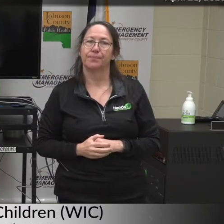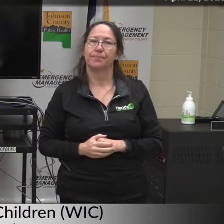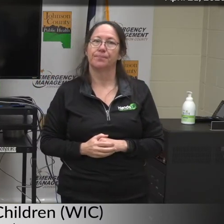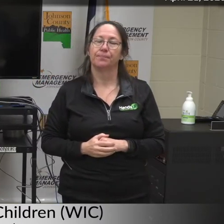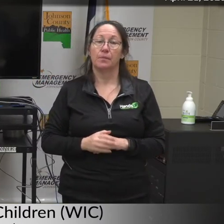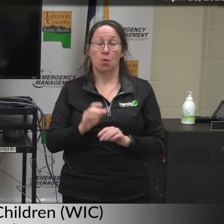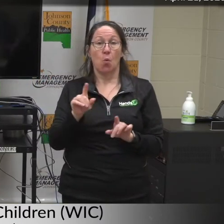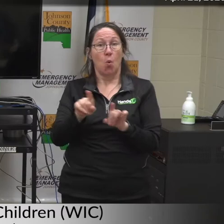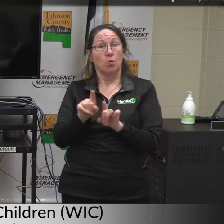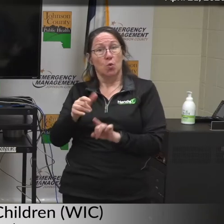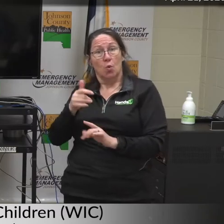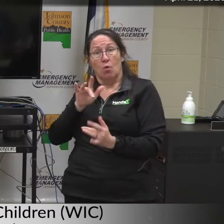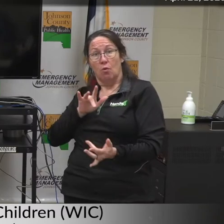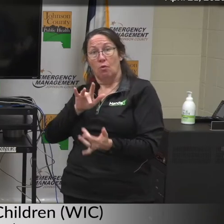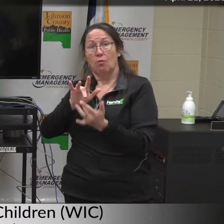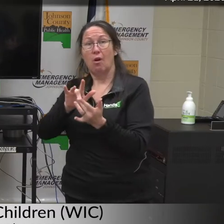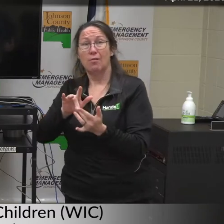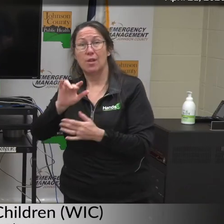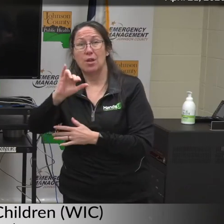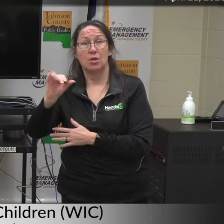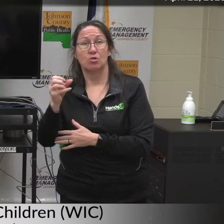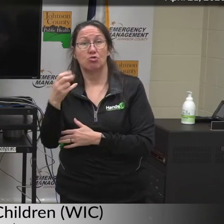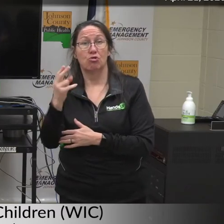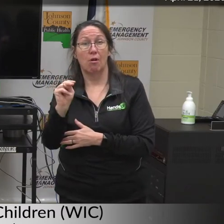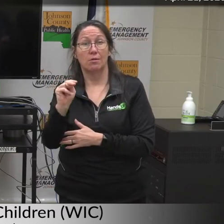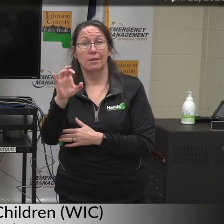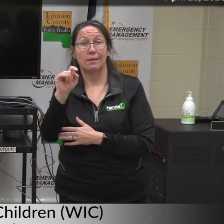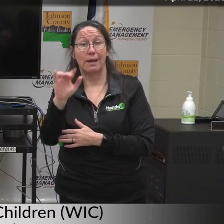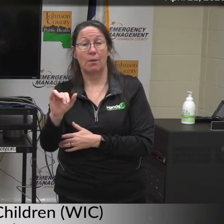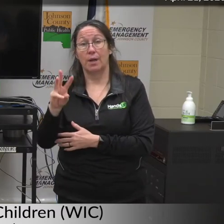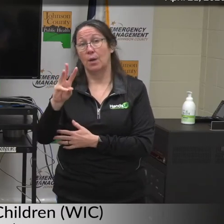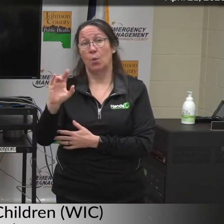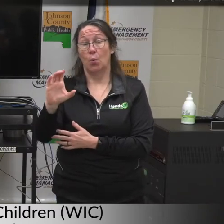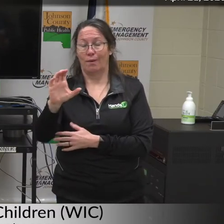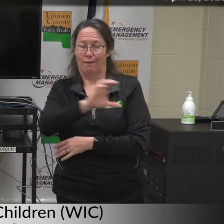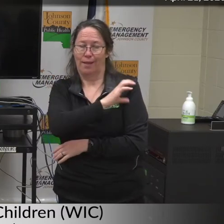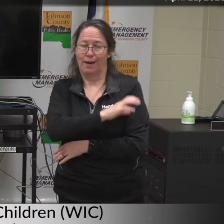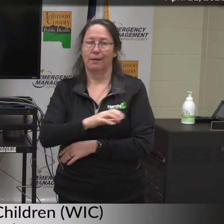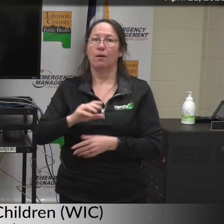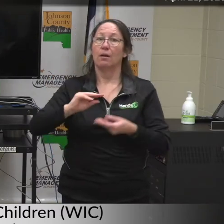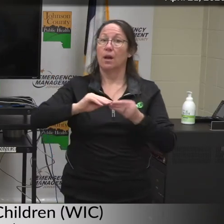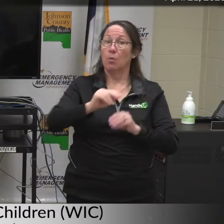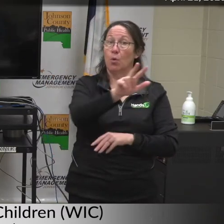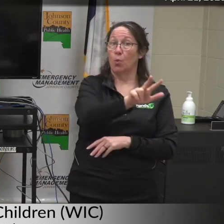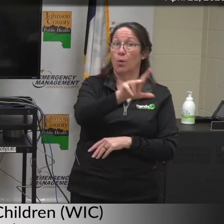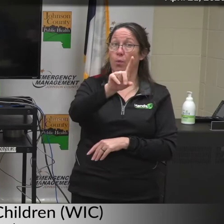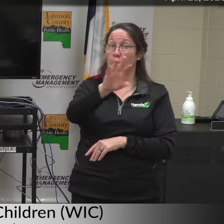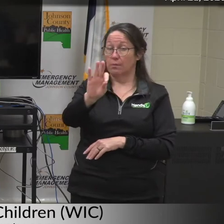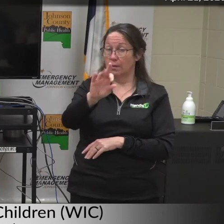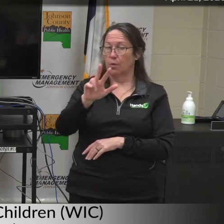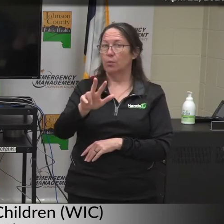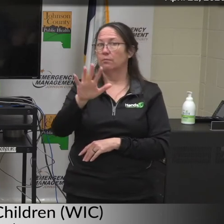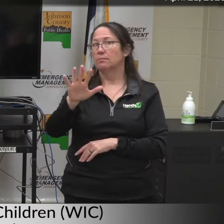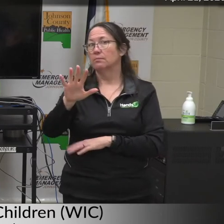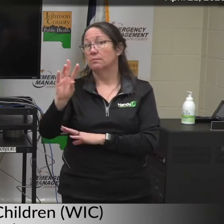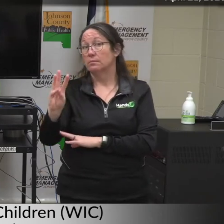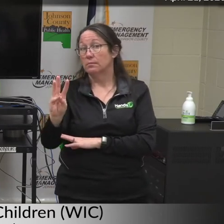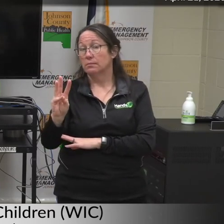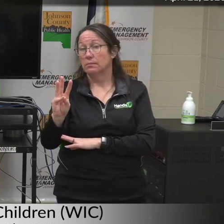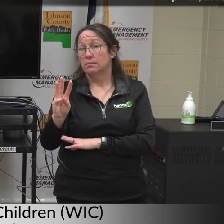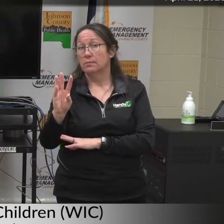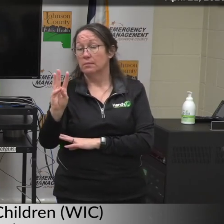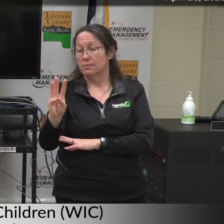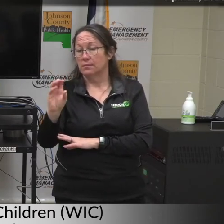You can call the Johnson County WIC clinic to sign up or ask questions. That number is 319-356